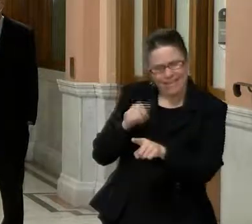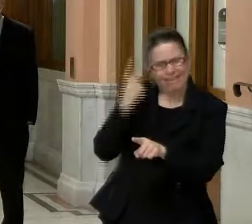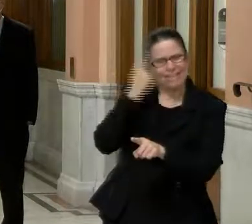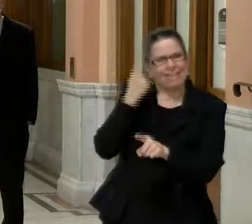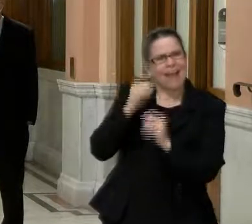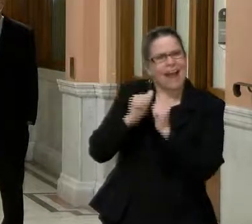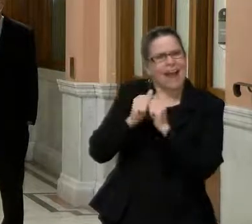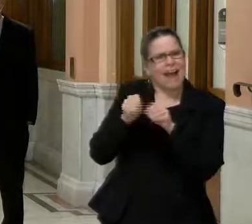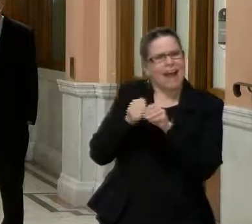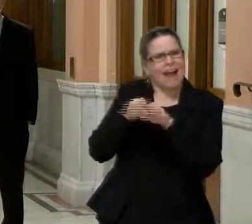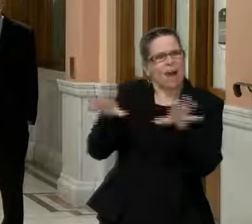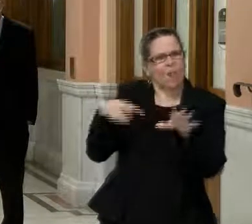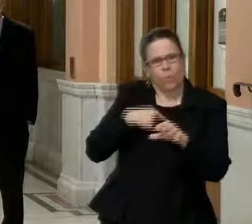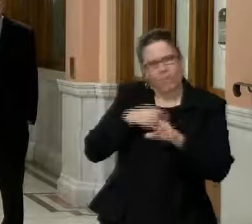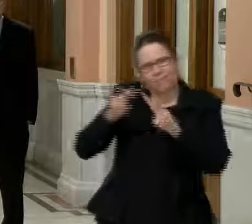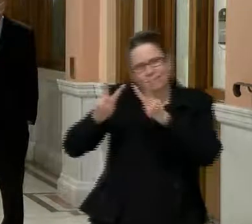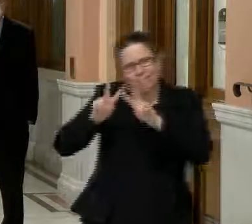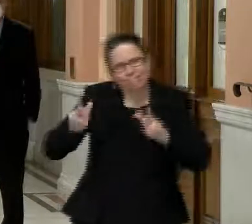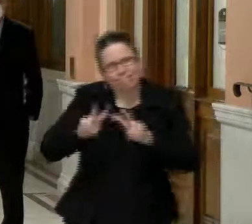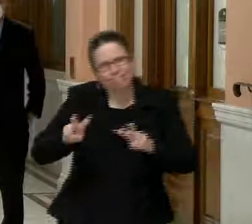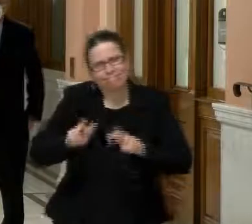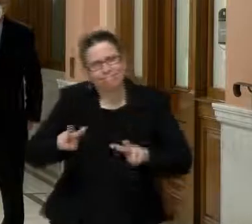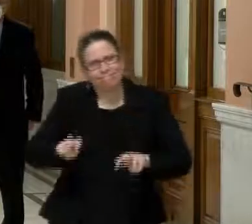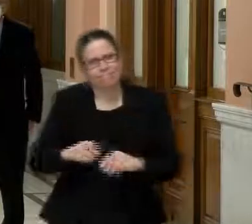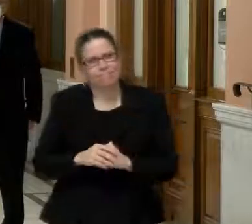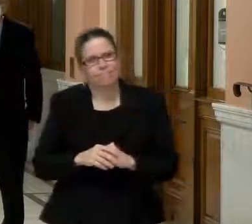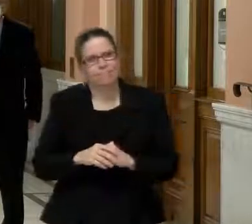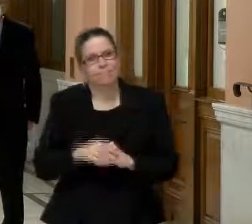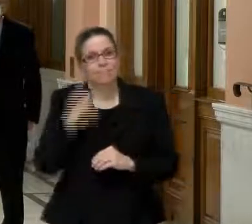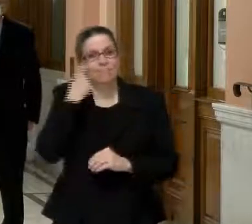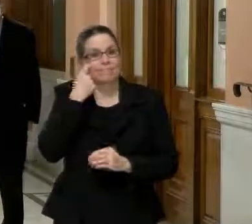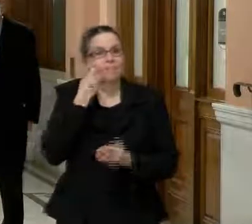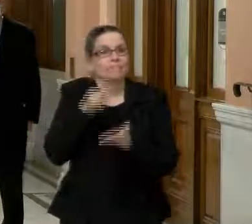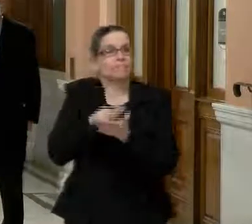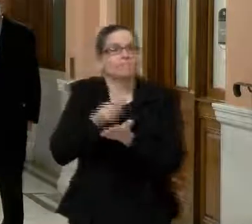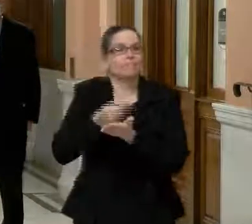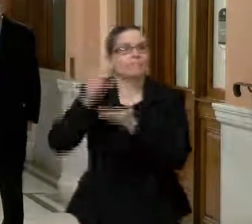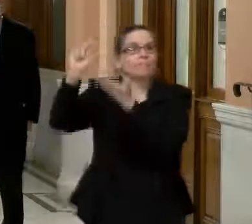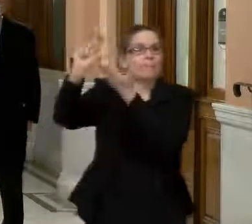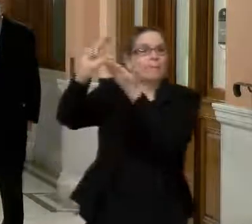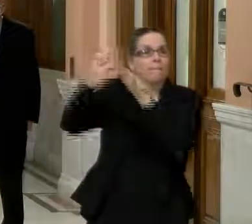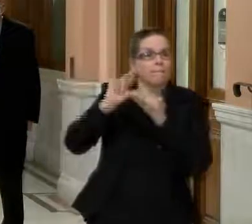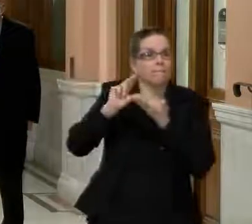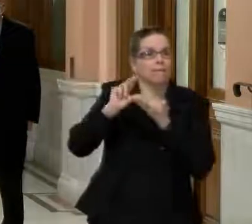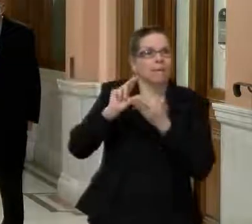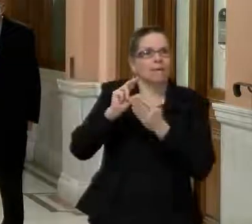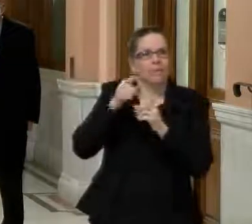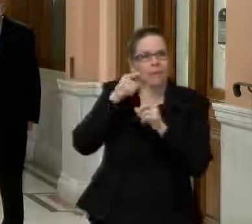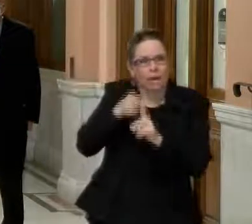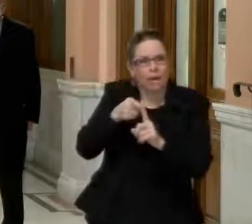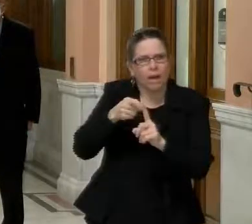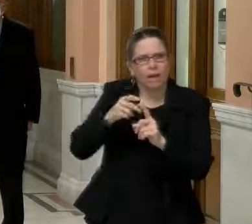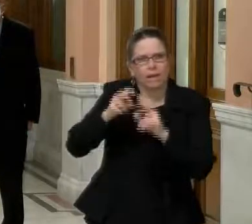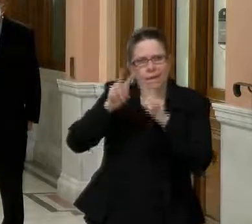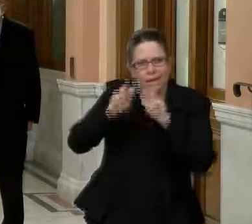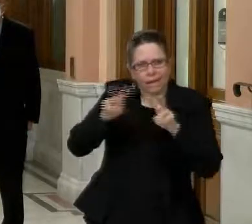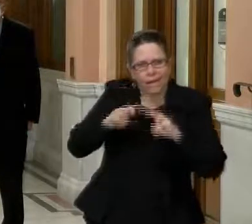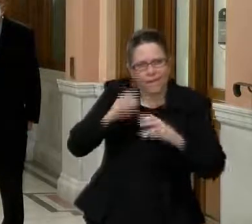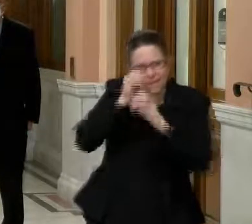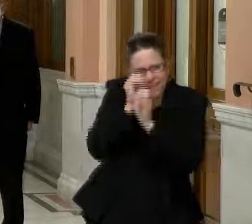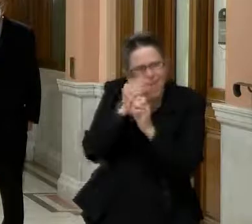Um, UMass has just gotten a grant to start doing the actual speciation thing where we'll be able to tell,